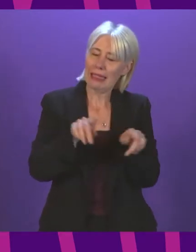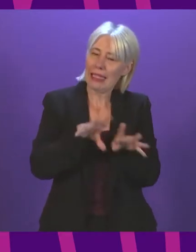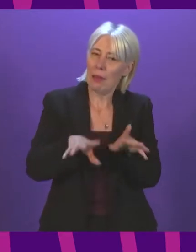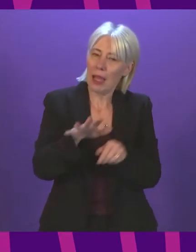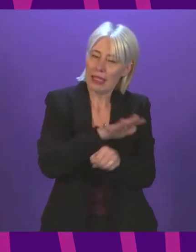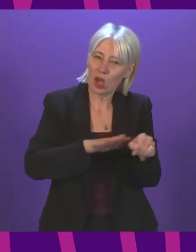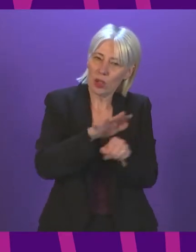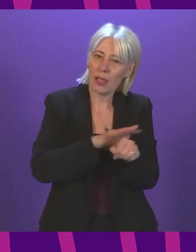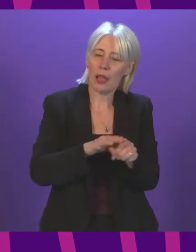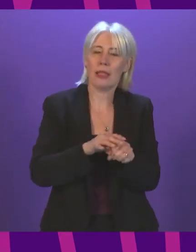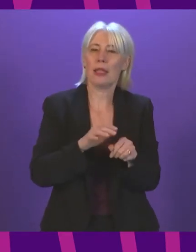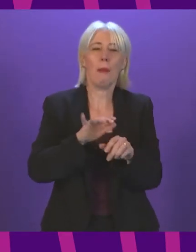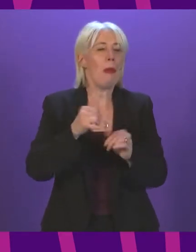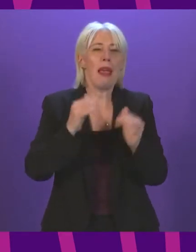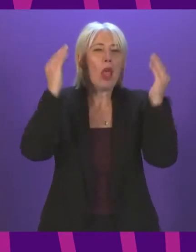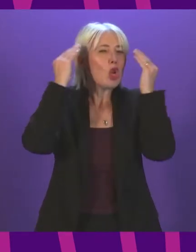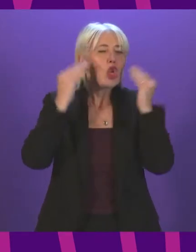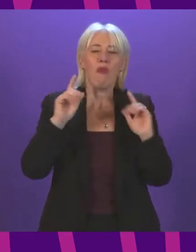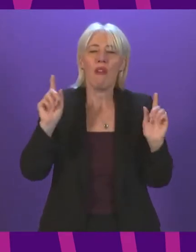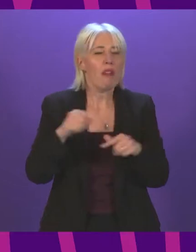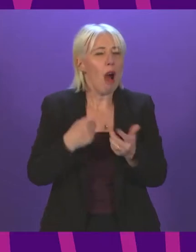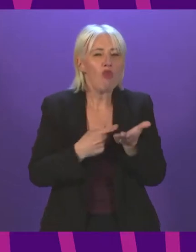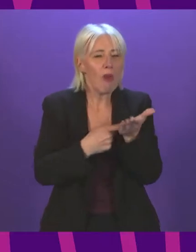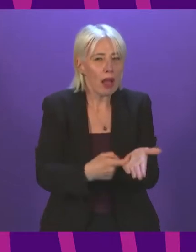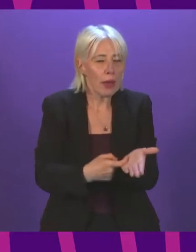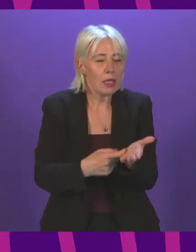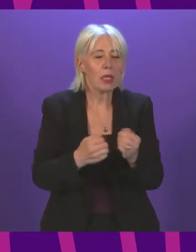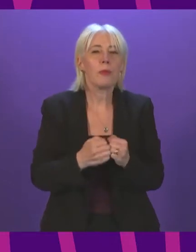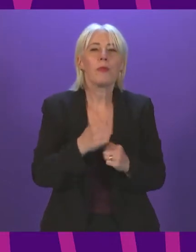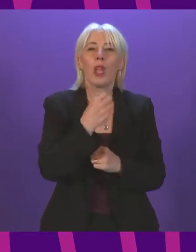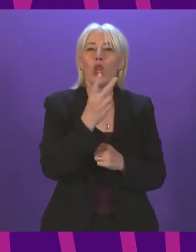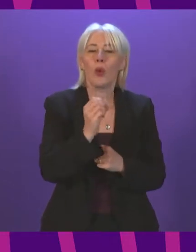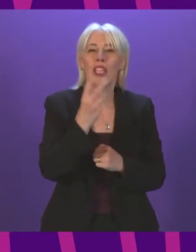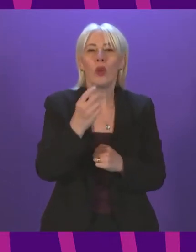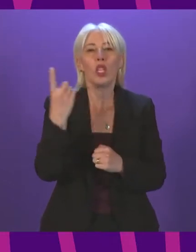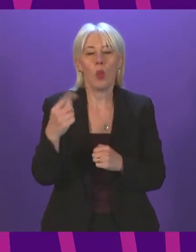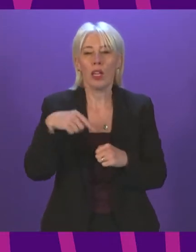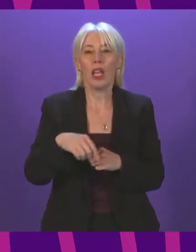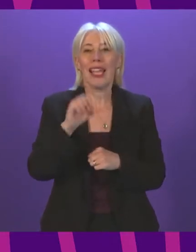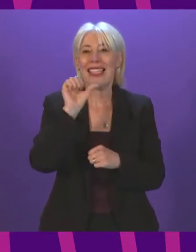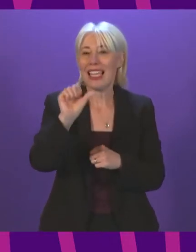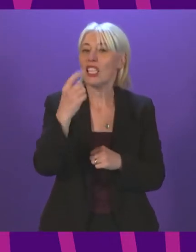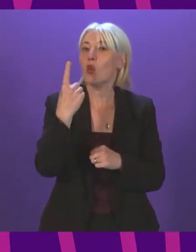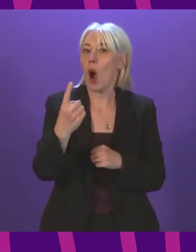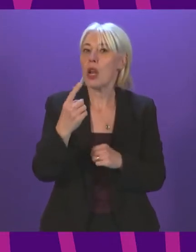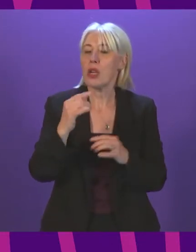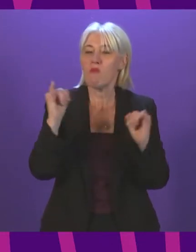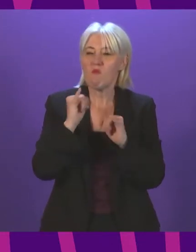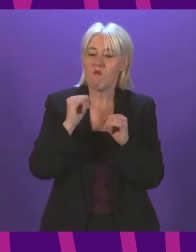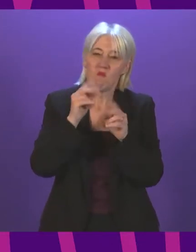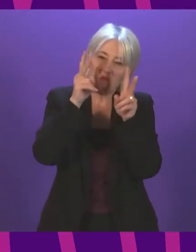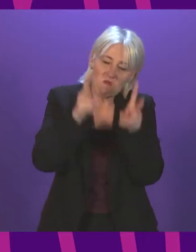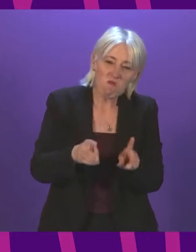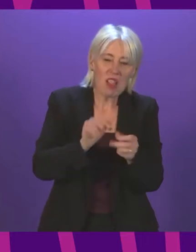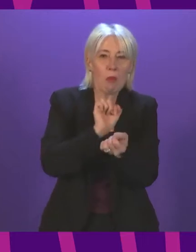there will be no basis for the sheriff to make any recommendations. In 2020-21, were 61 fatal accident inquiries that were held, including any